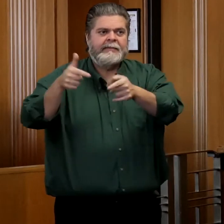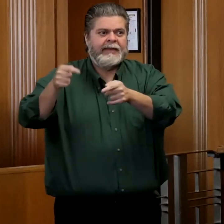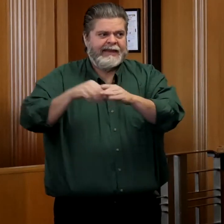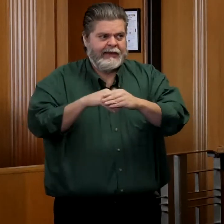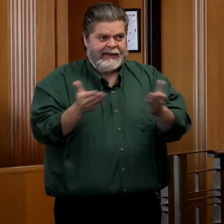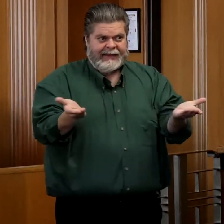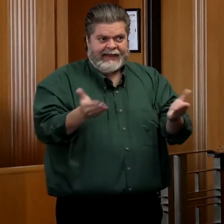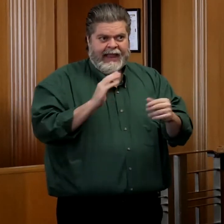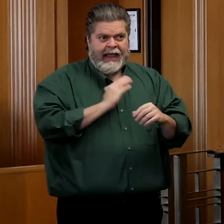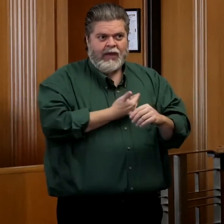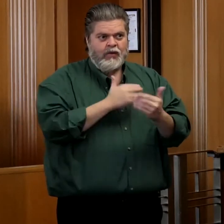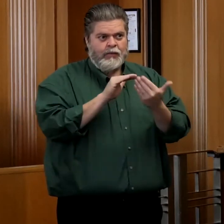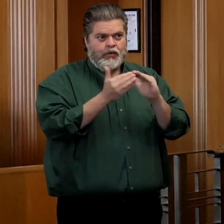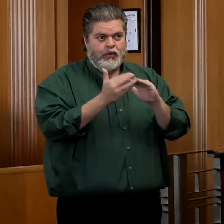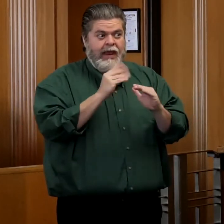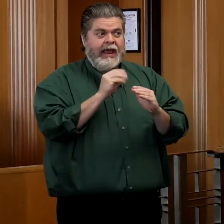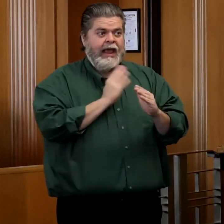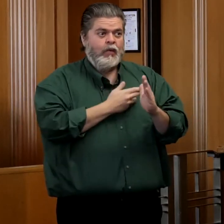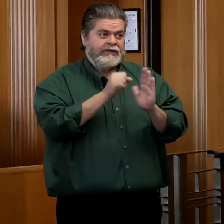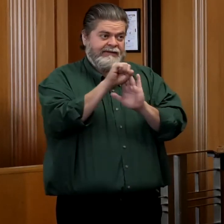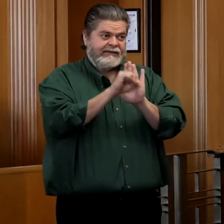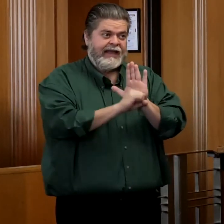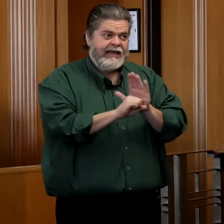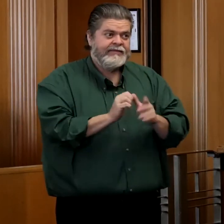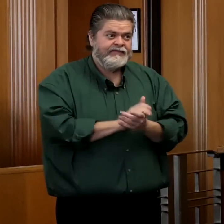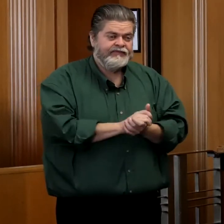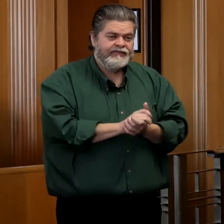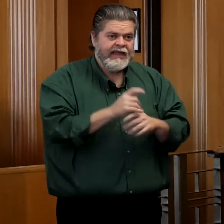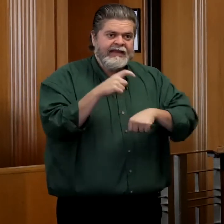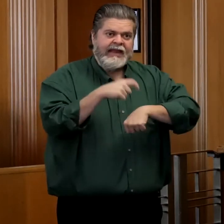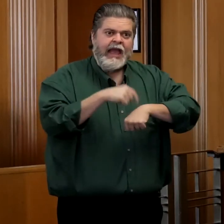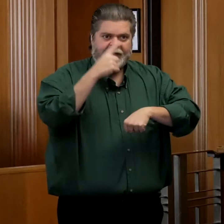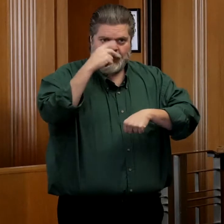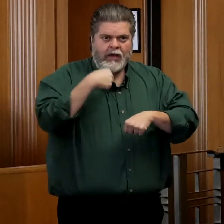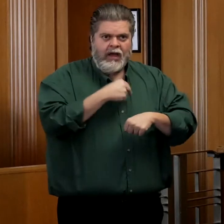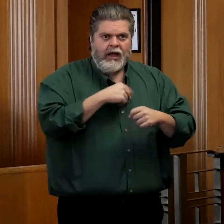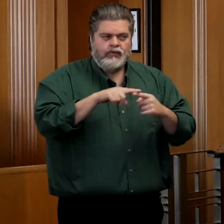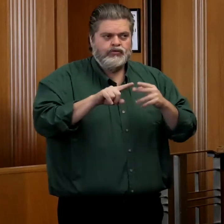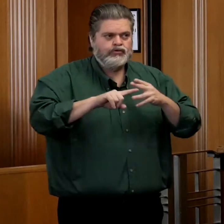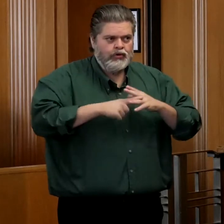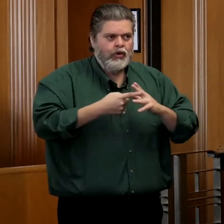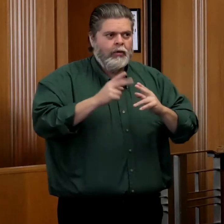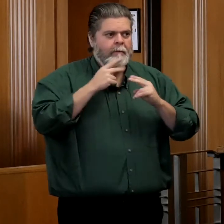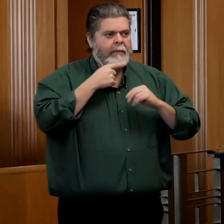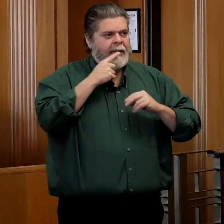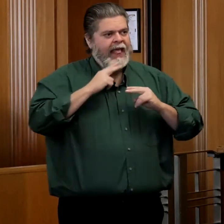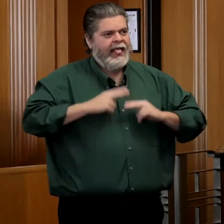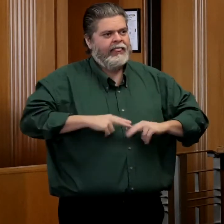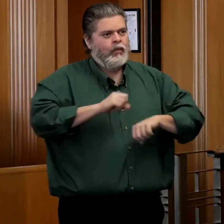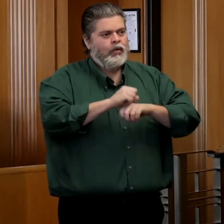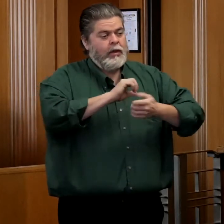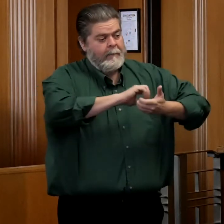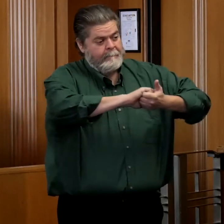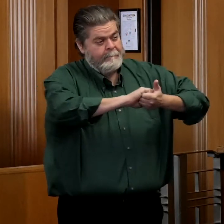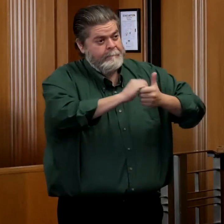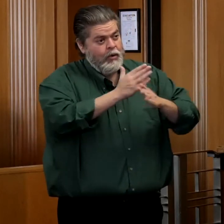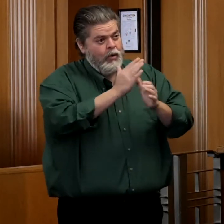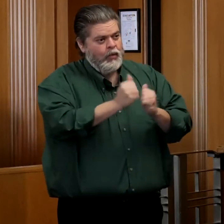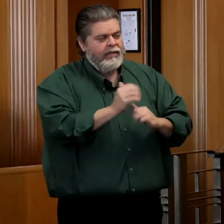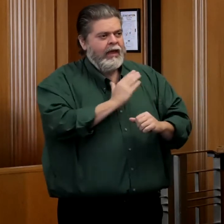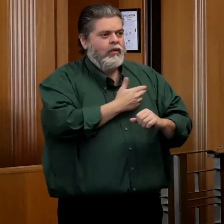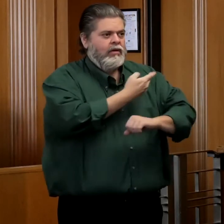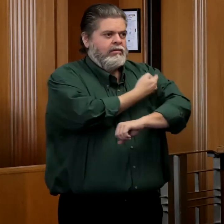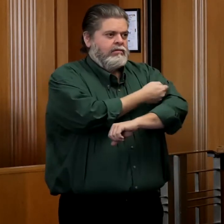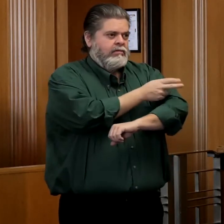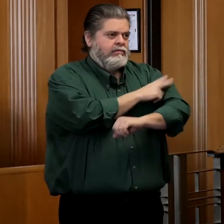community. It's time for us to be doing that level of public health work in partnership with our health system,